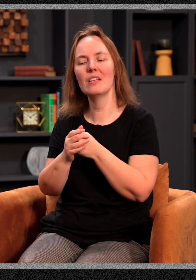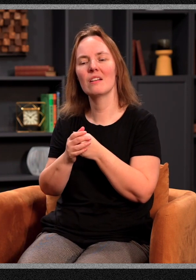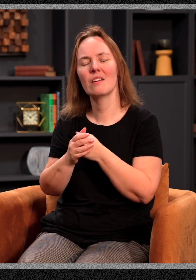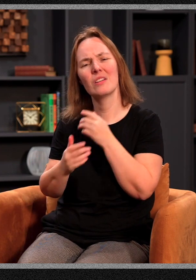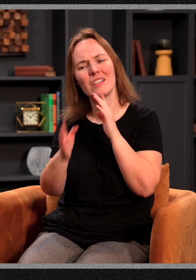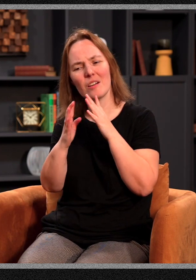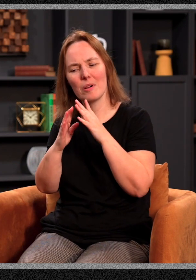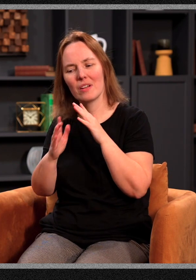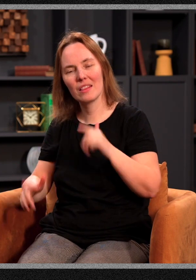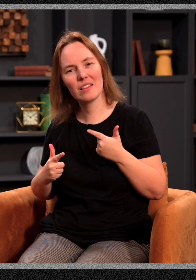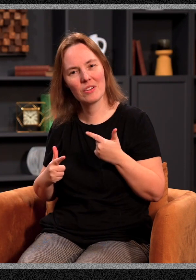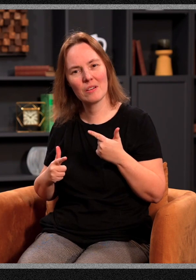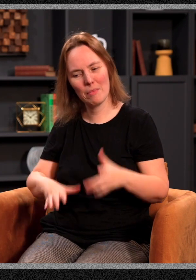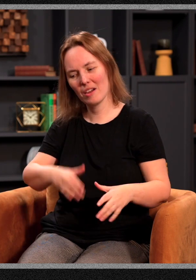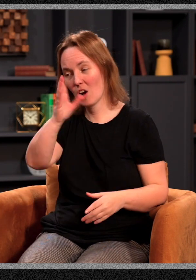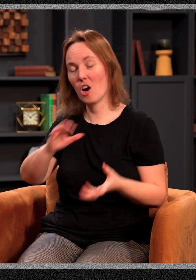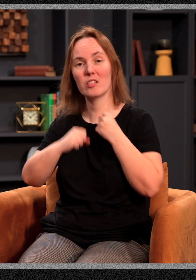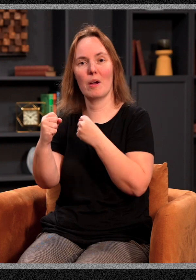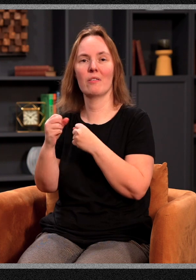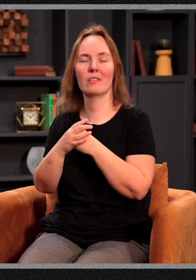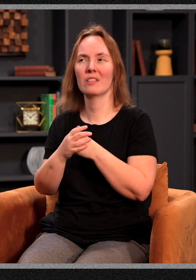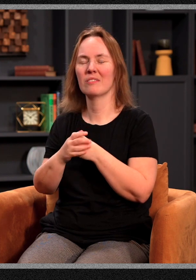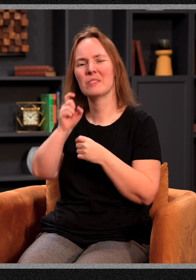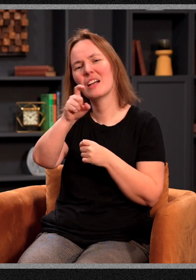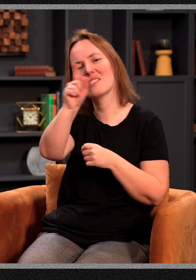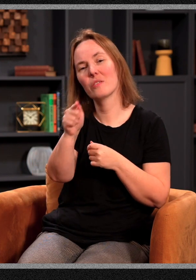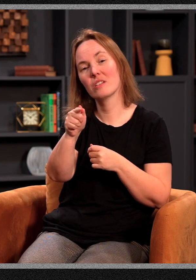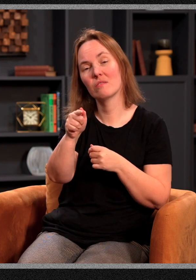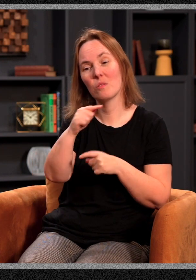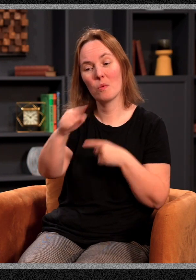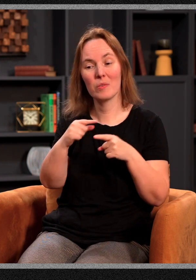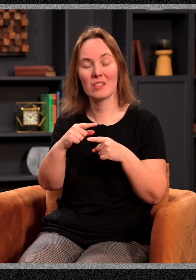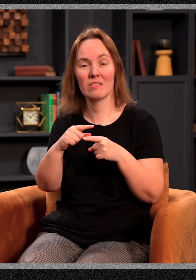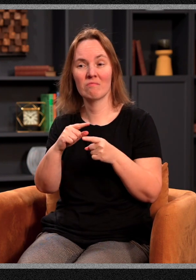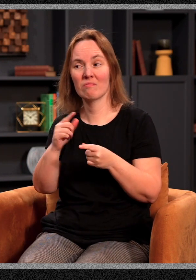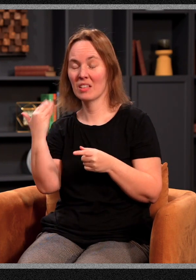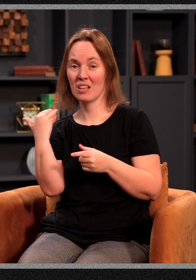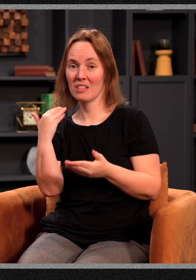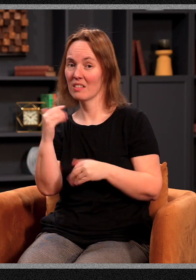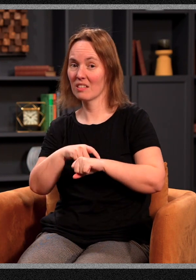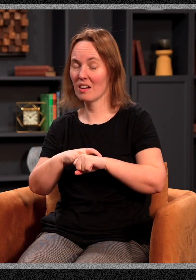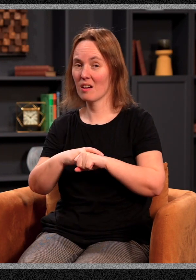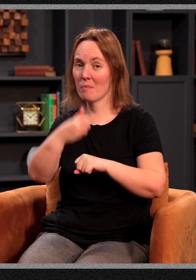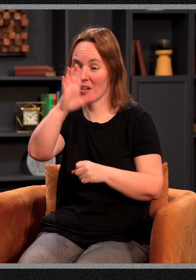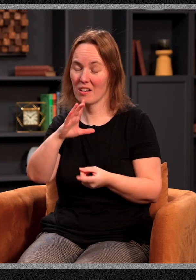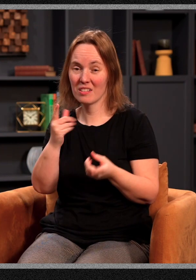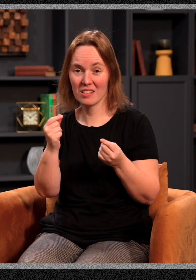speak about living by God's power. And I want to ask the question, when was the last time not only God did something in life that changed the way that you